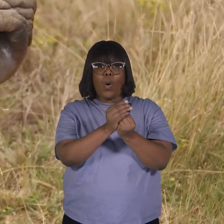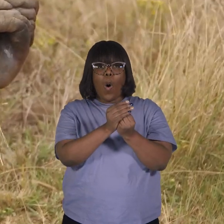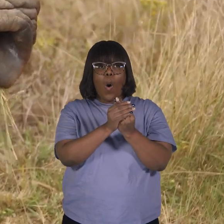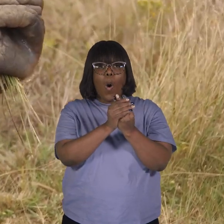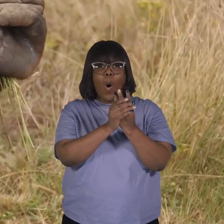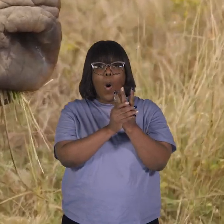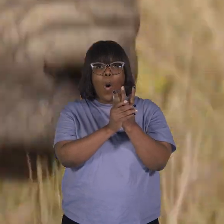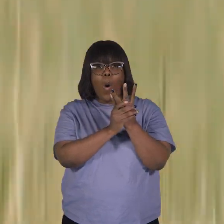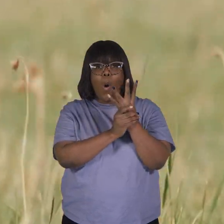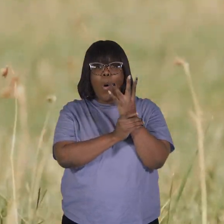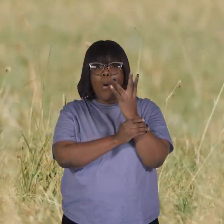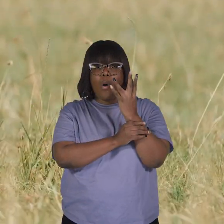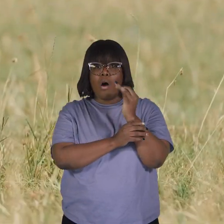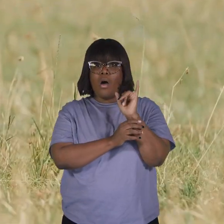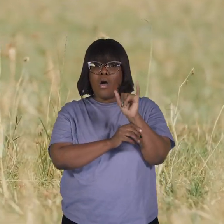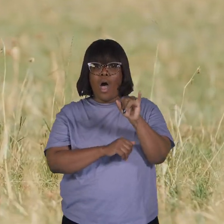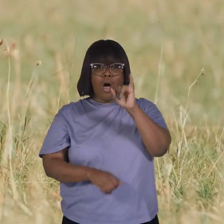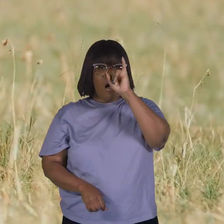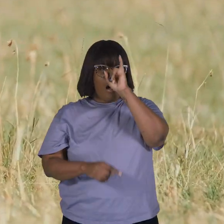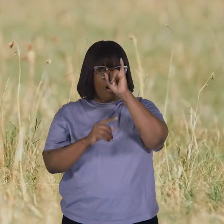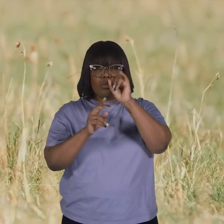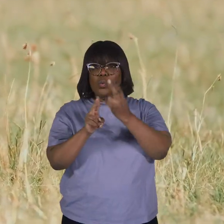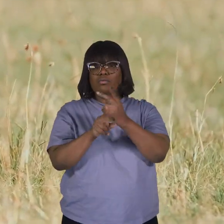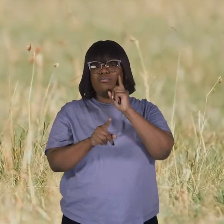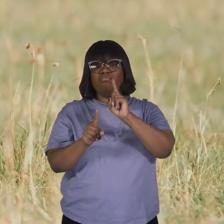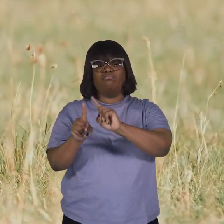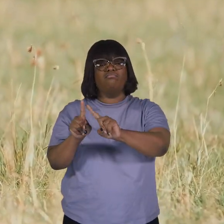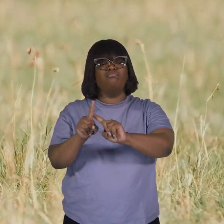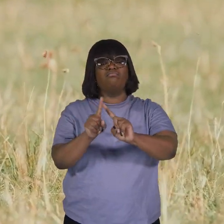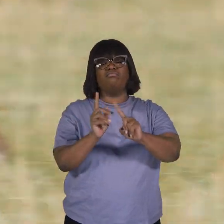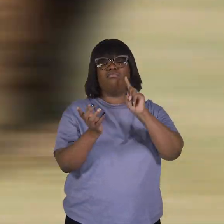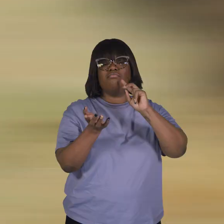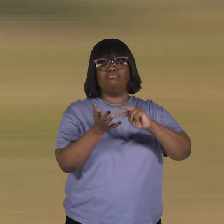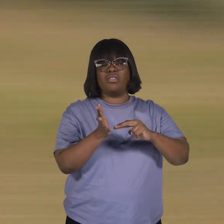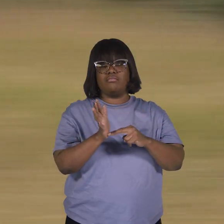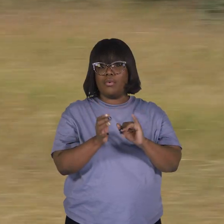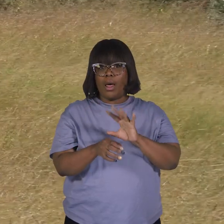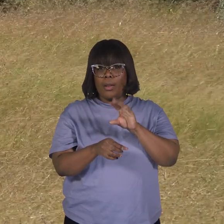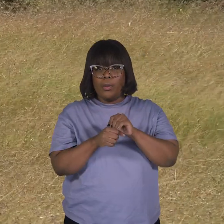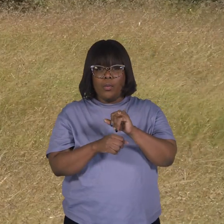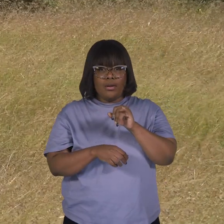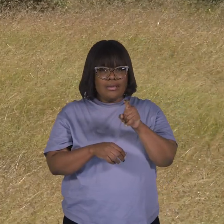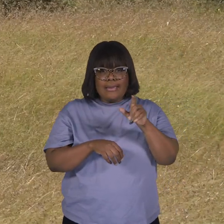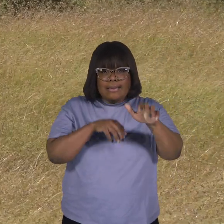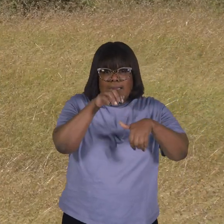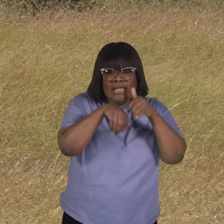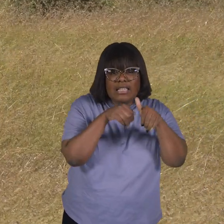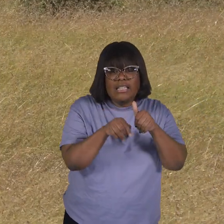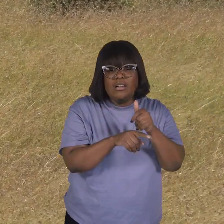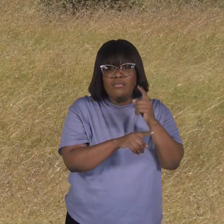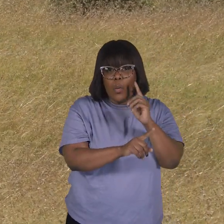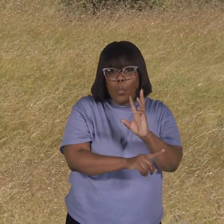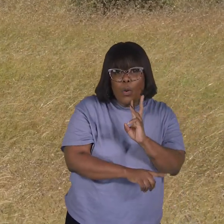lives. They use these horns for various purposes, including digging for water and minerals,